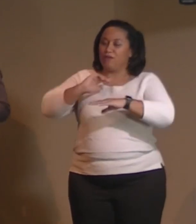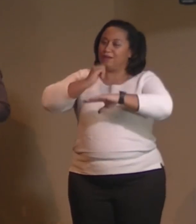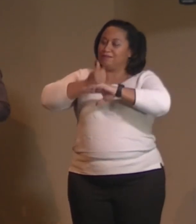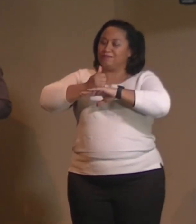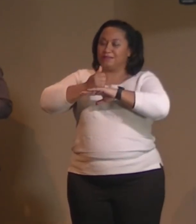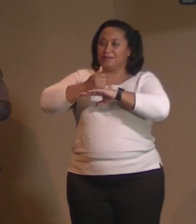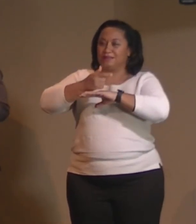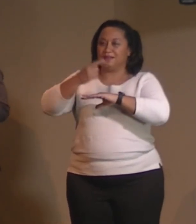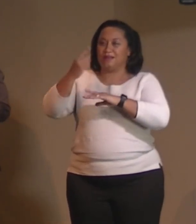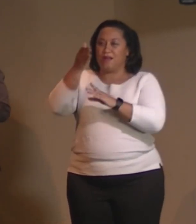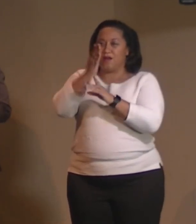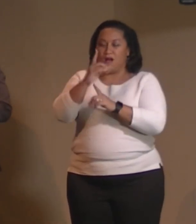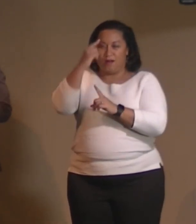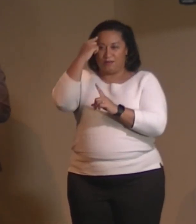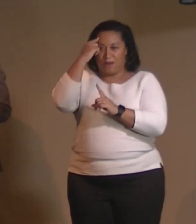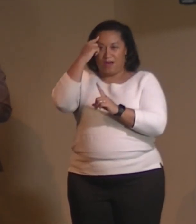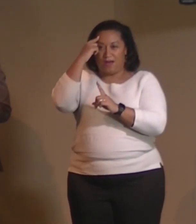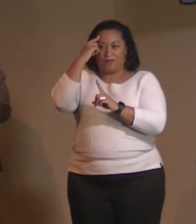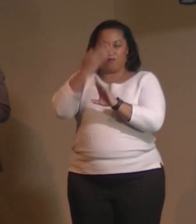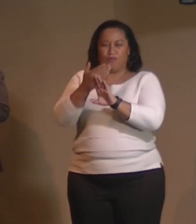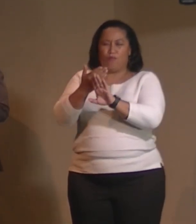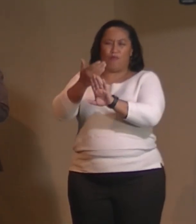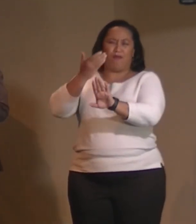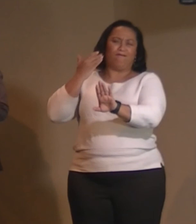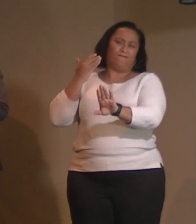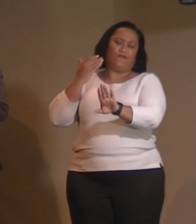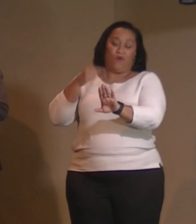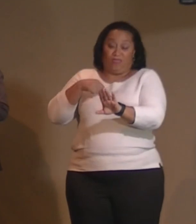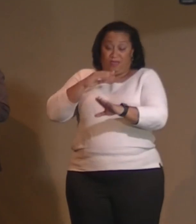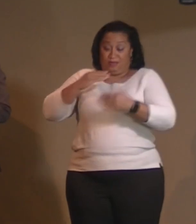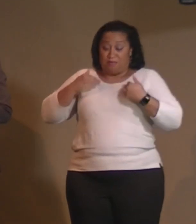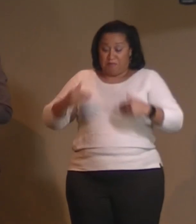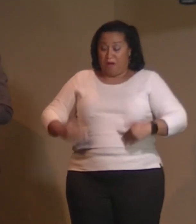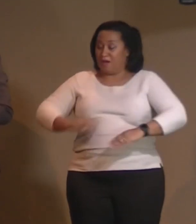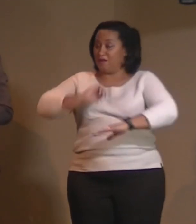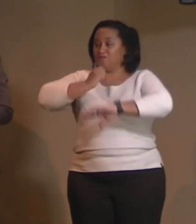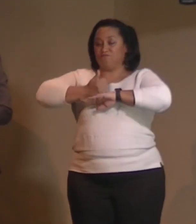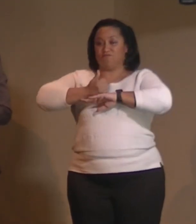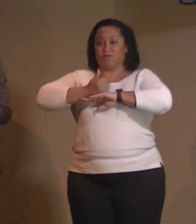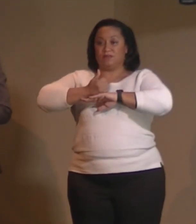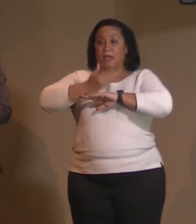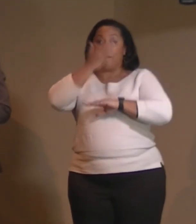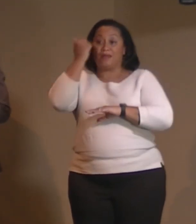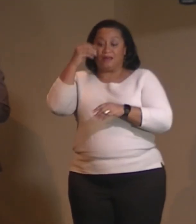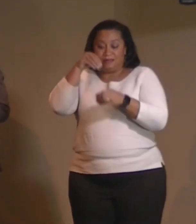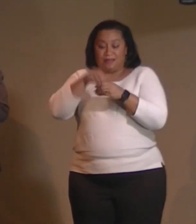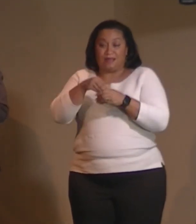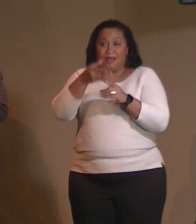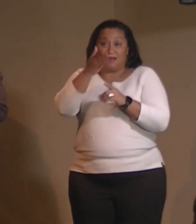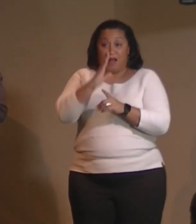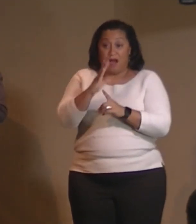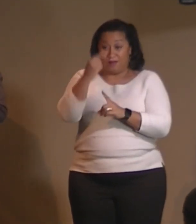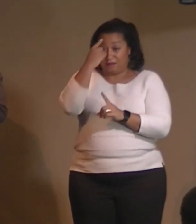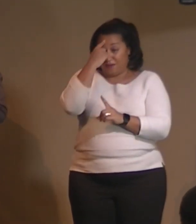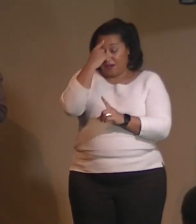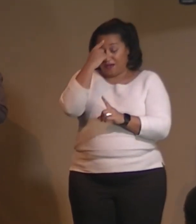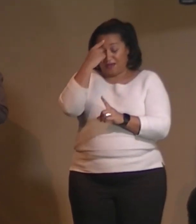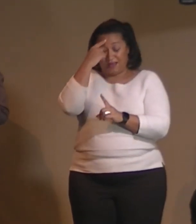long before this body became formed. And because it is in the mind of God, it is already